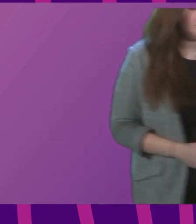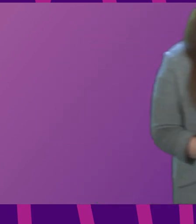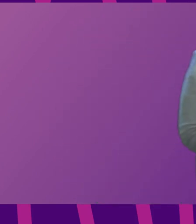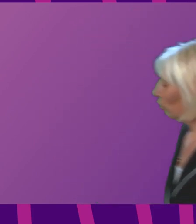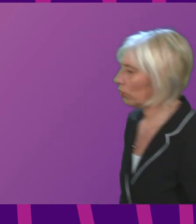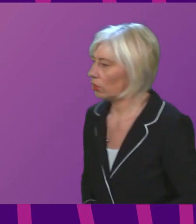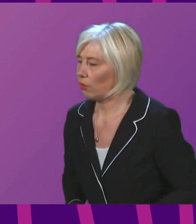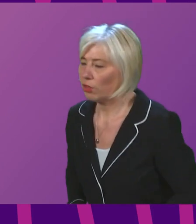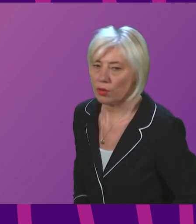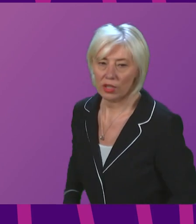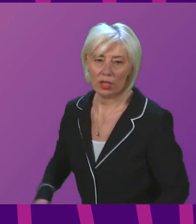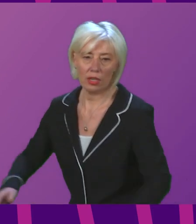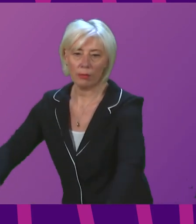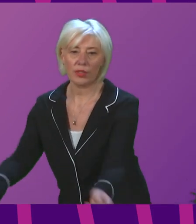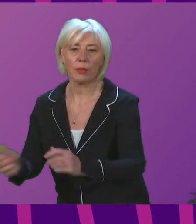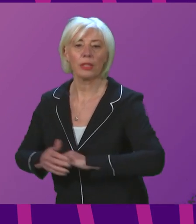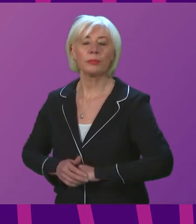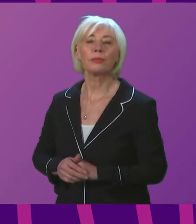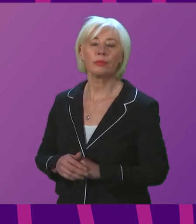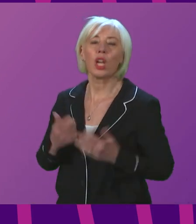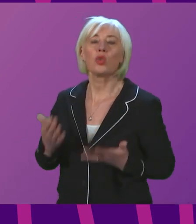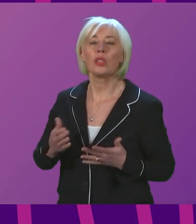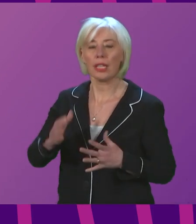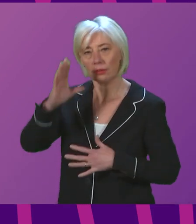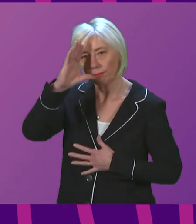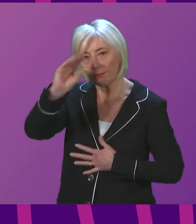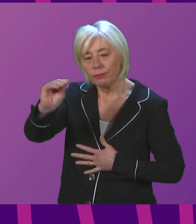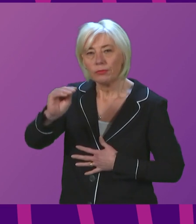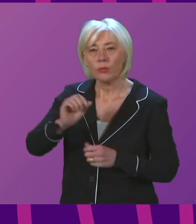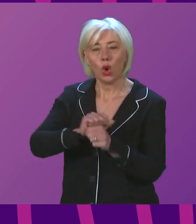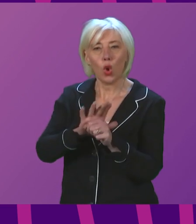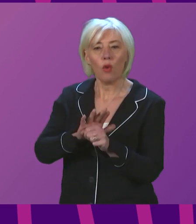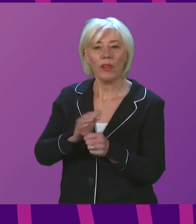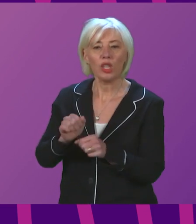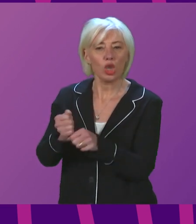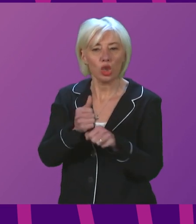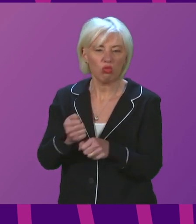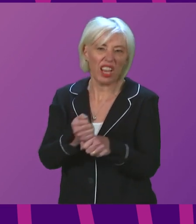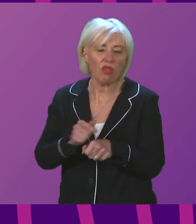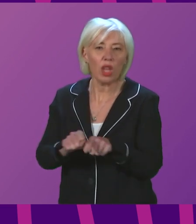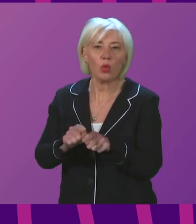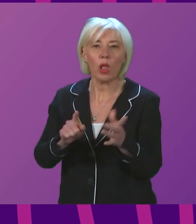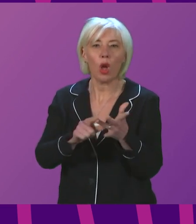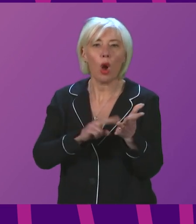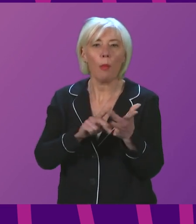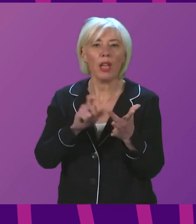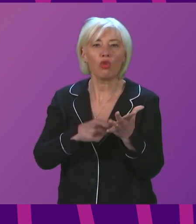Thank you, Presidenting Officer. I'll give an update today on COVID generally and also the latest data on Omicron. I'll report on progress with